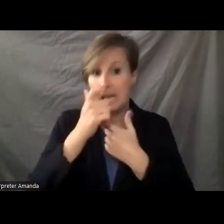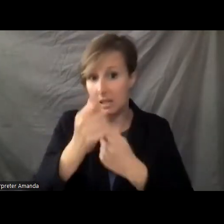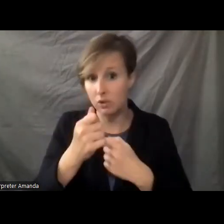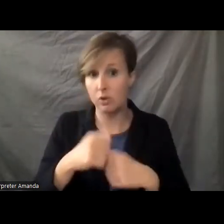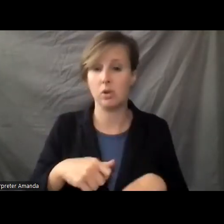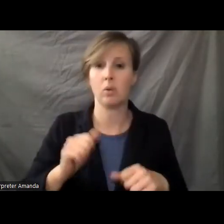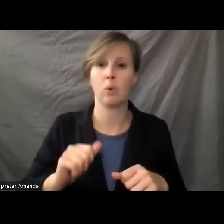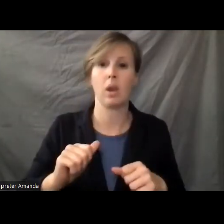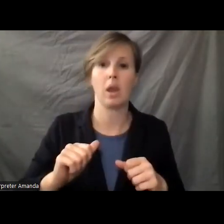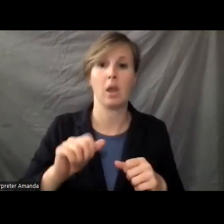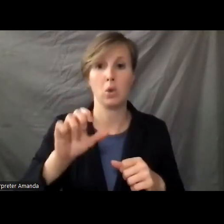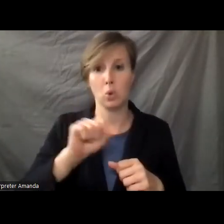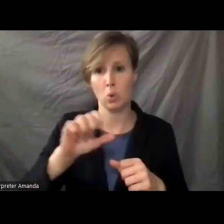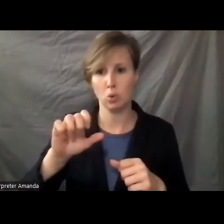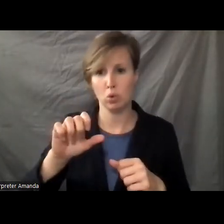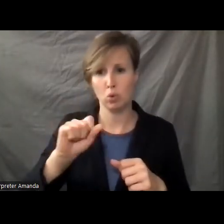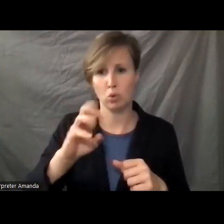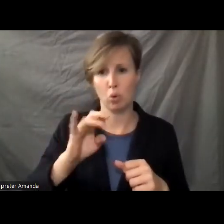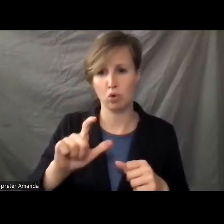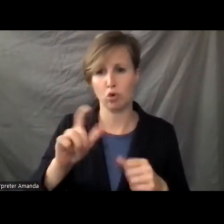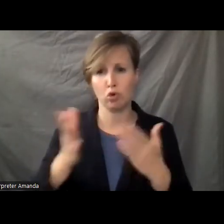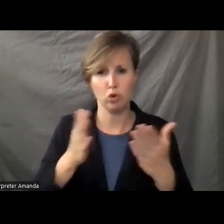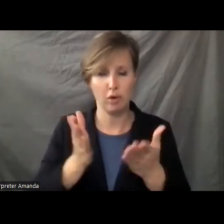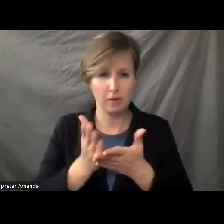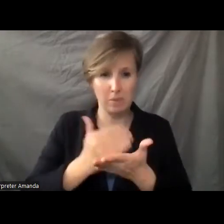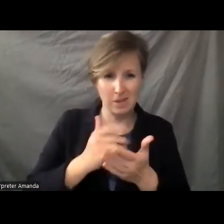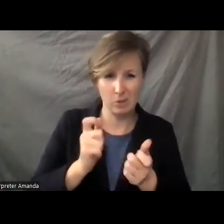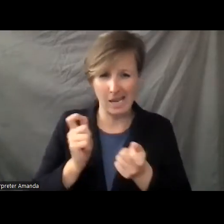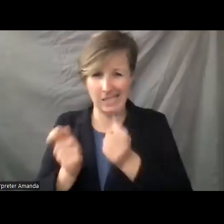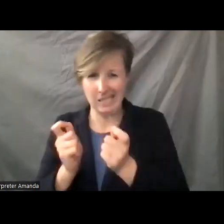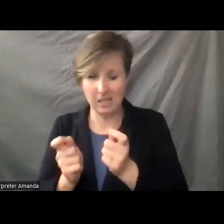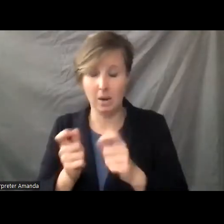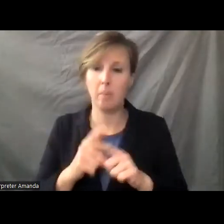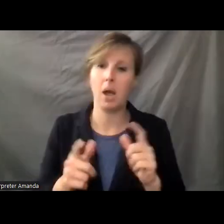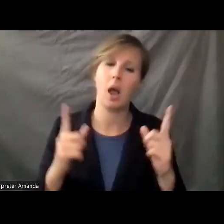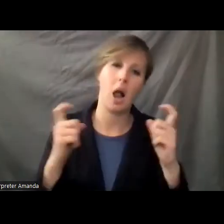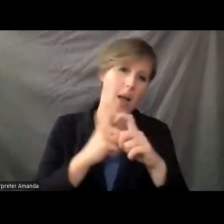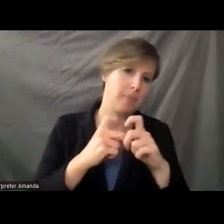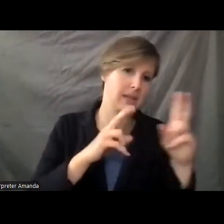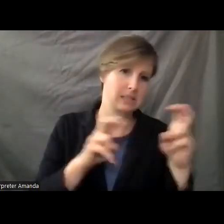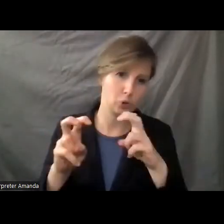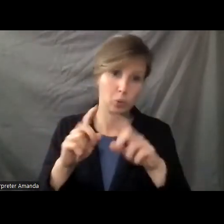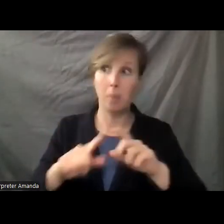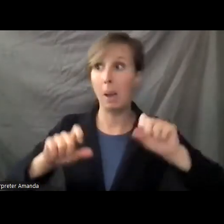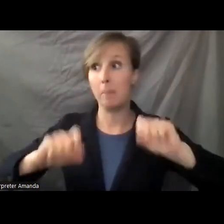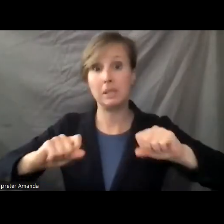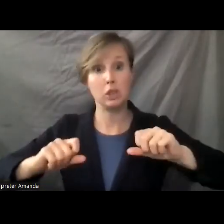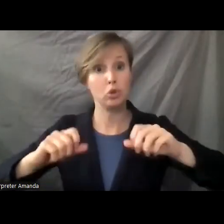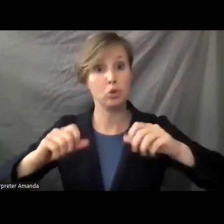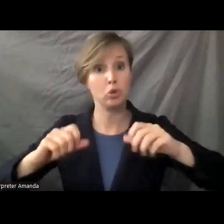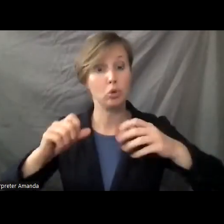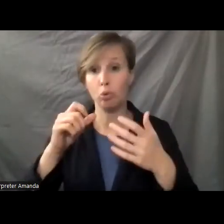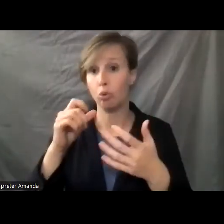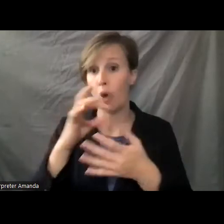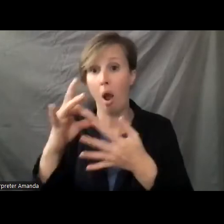retool social service budgets. Again, these are complex problems, but there's also so many potential sources of a remedy